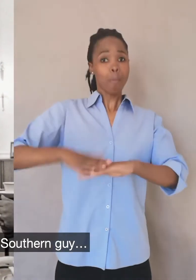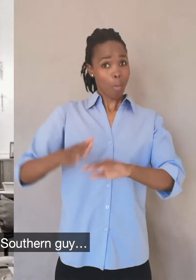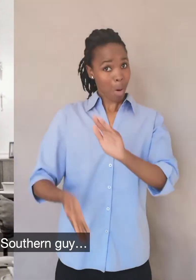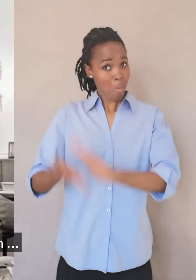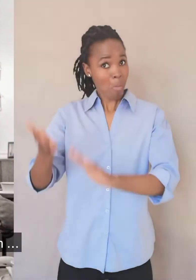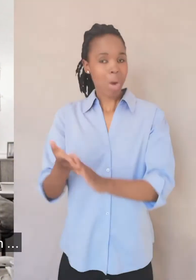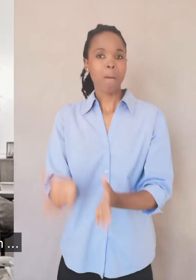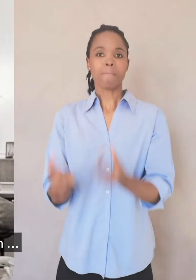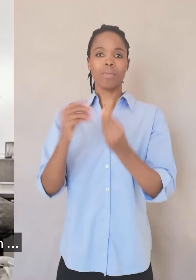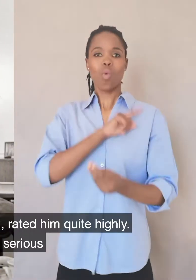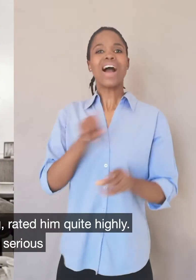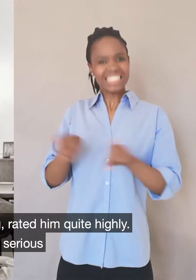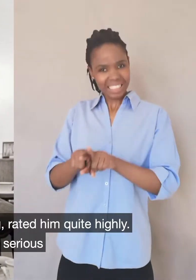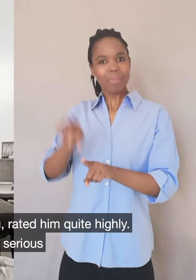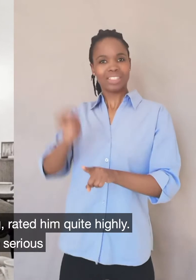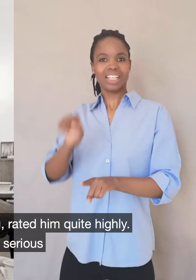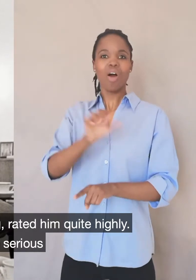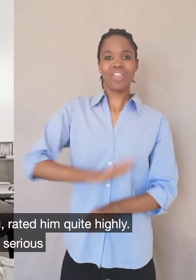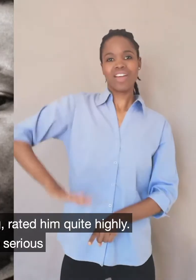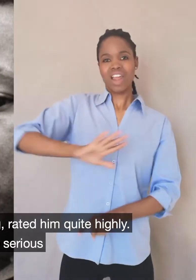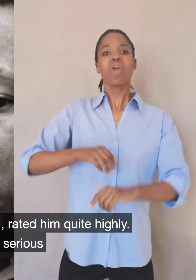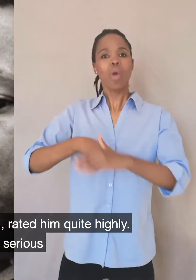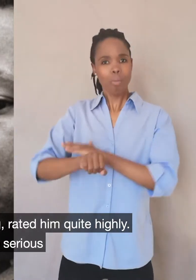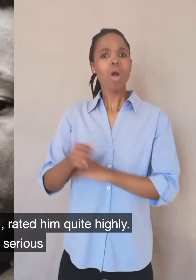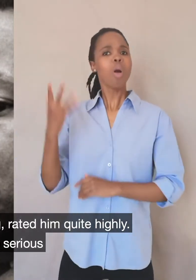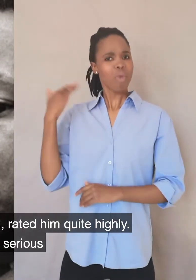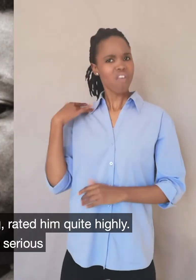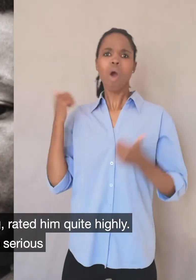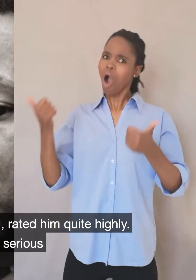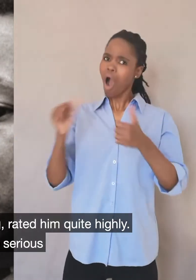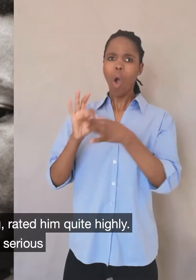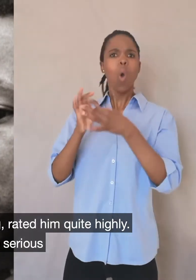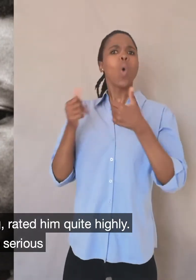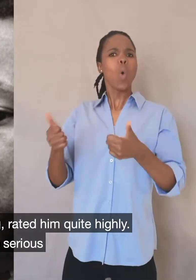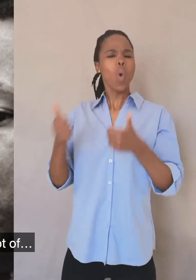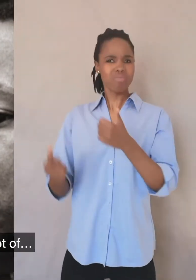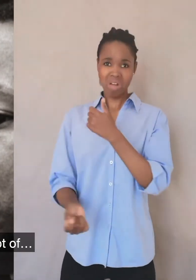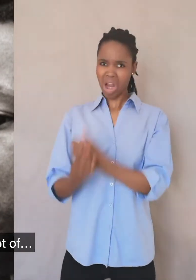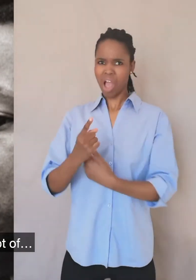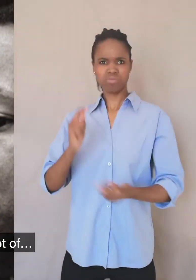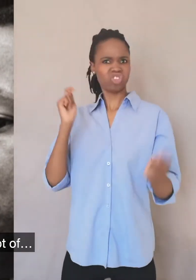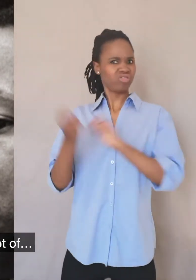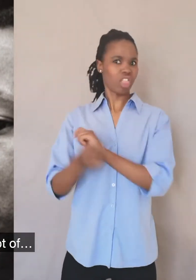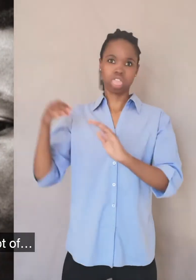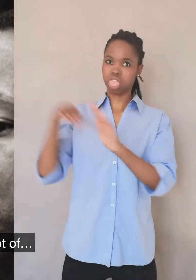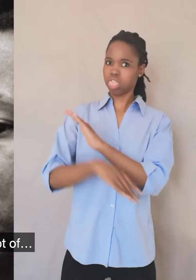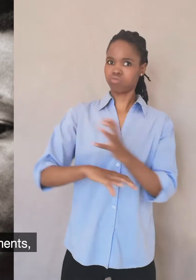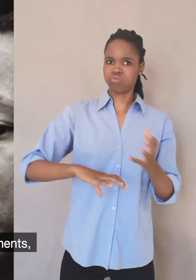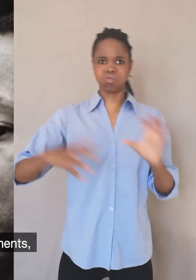guy. Correct. And King, the beginning, at least, rated him quite highly. I mean, they had some serious talkings. They had a lot of... Yeah, major